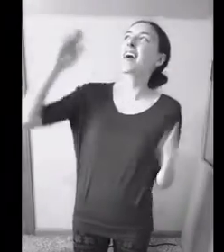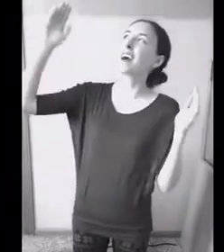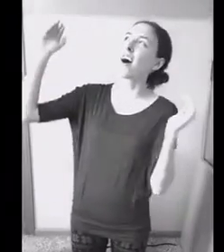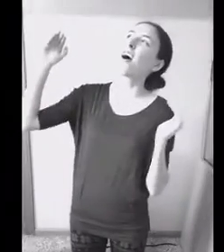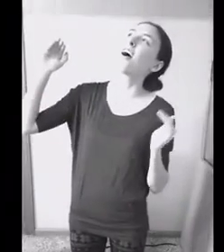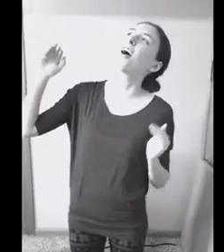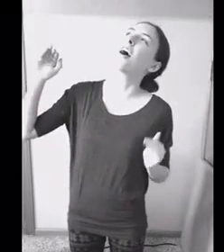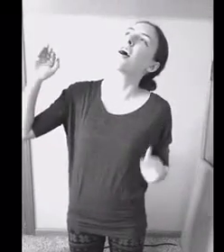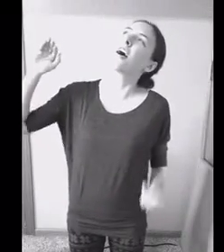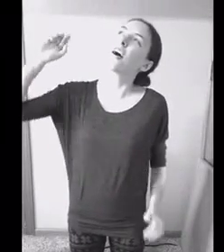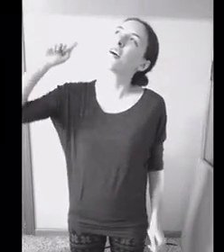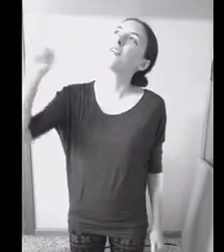home